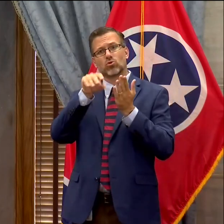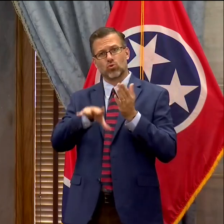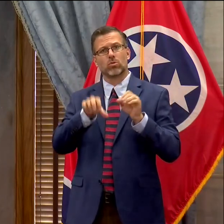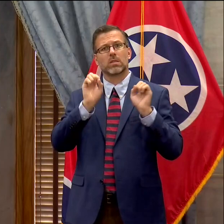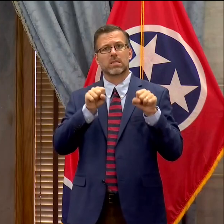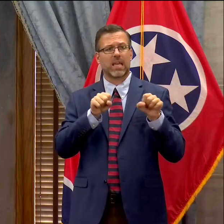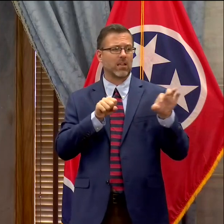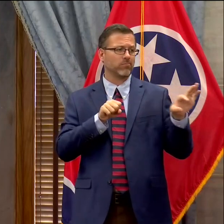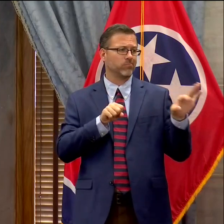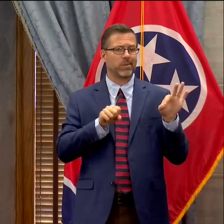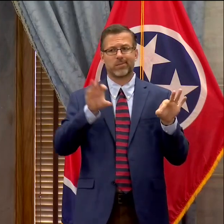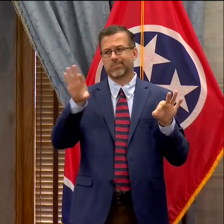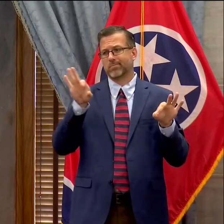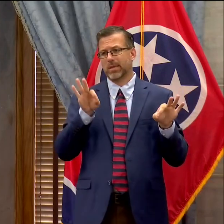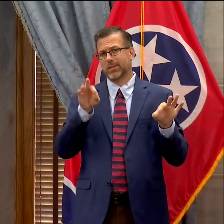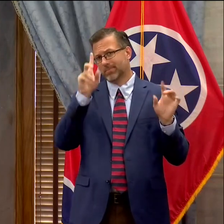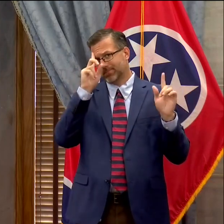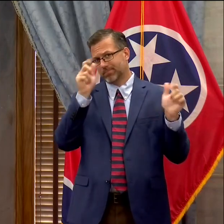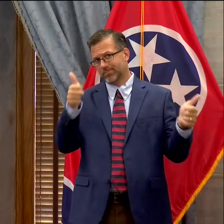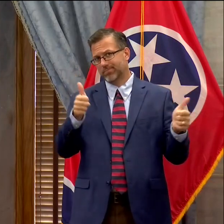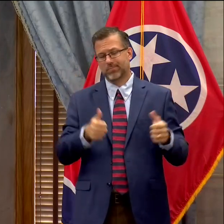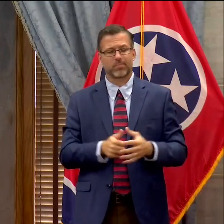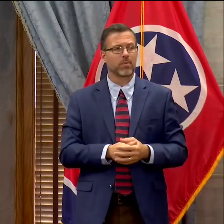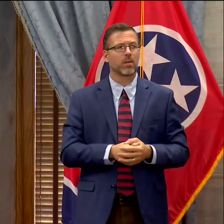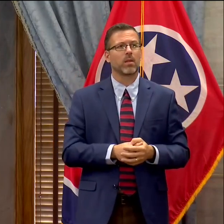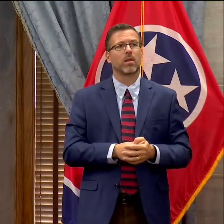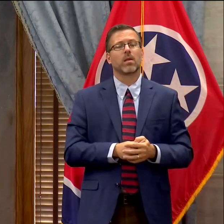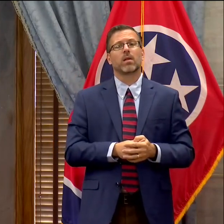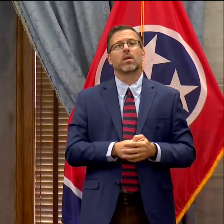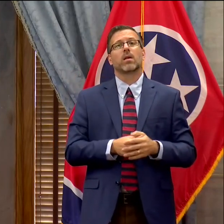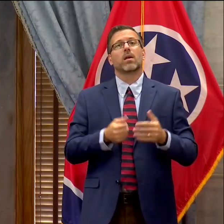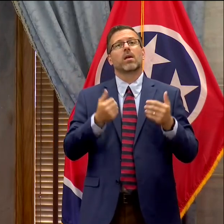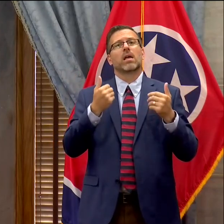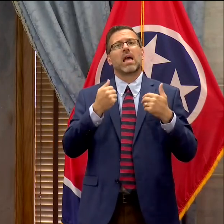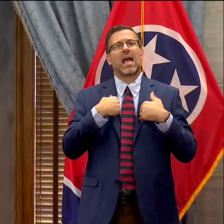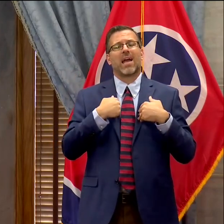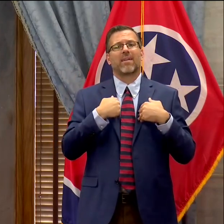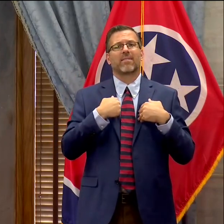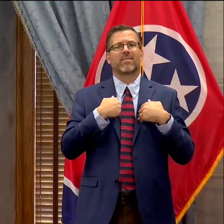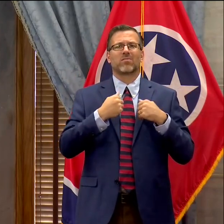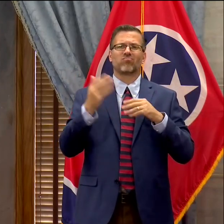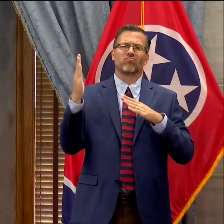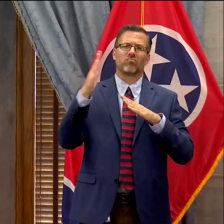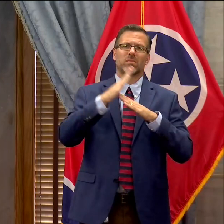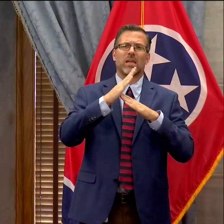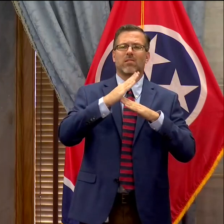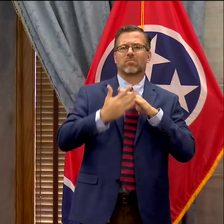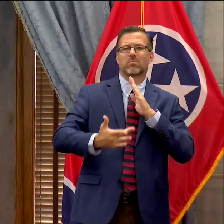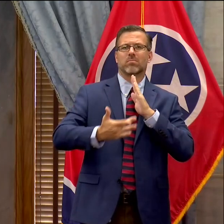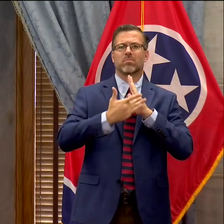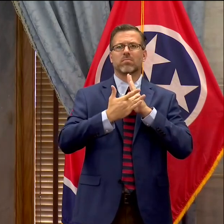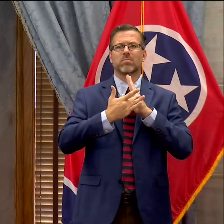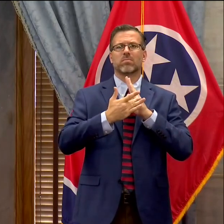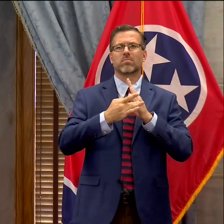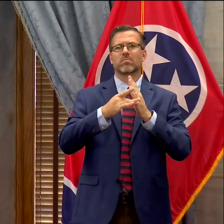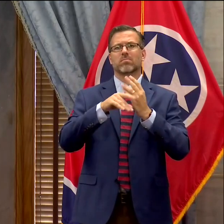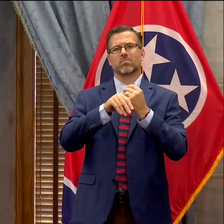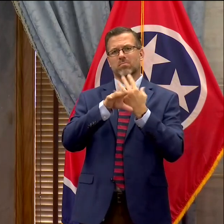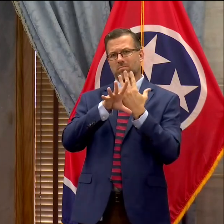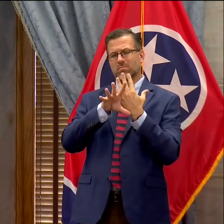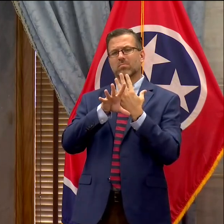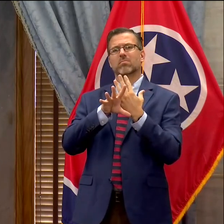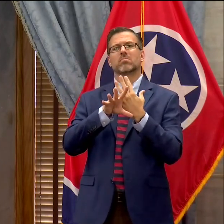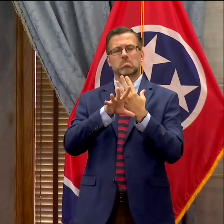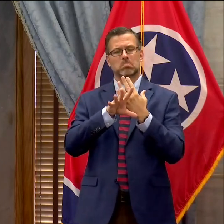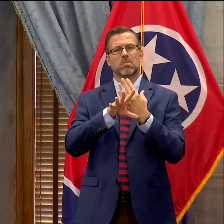To that point, high-definition conference cameras are being added to all classrooms, so access to